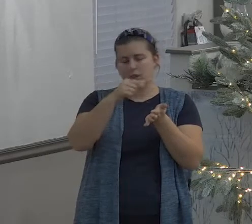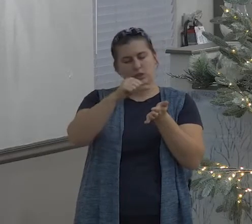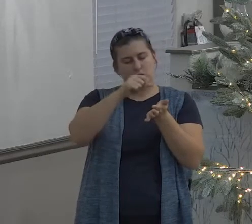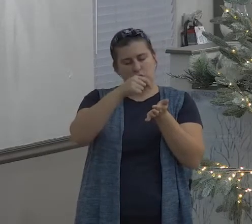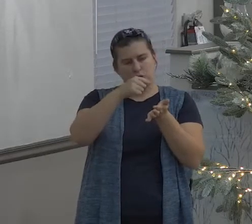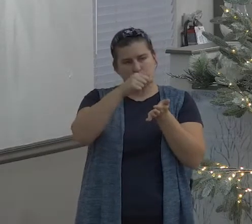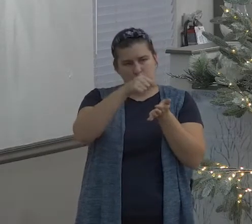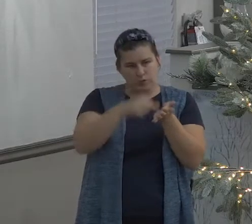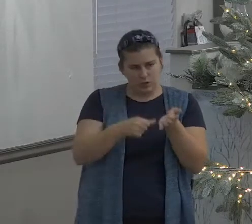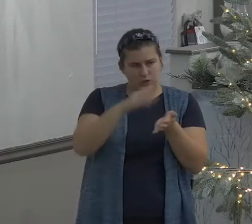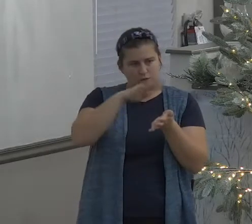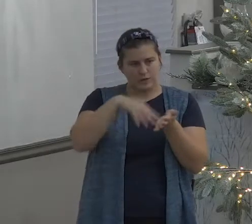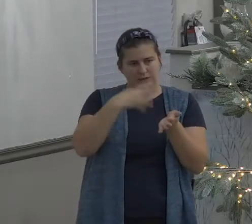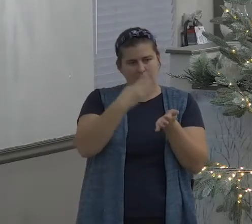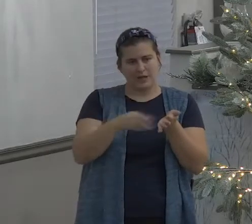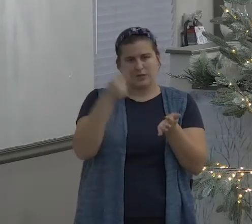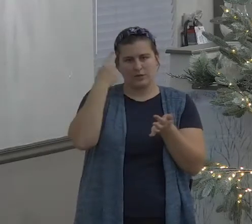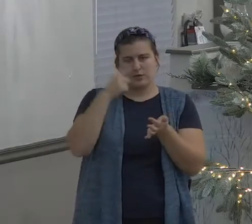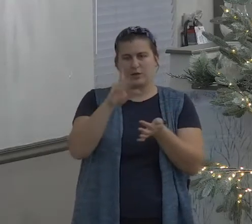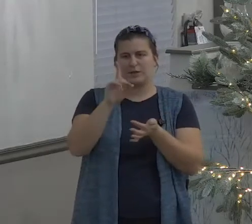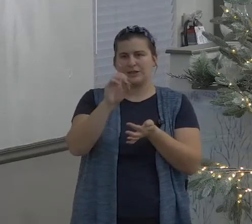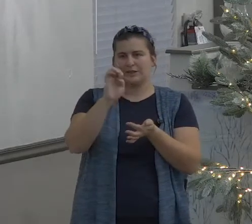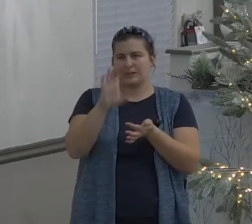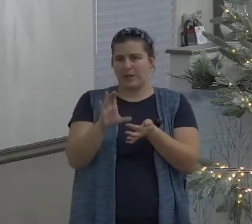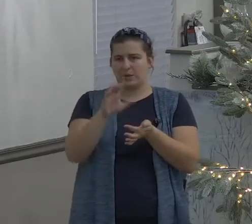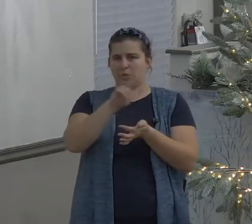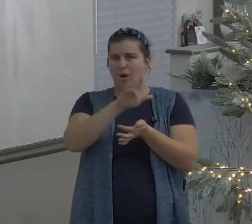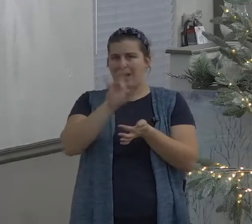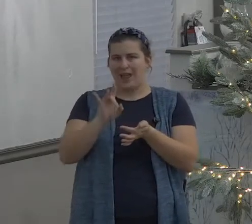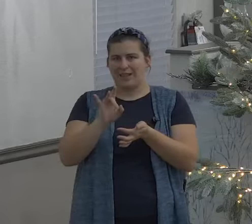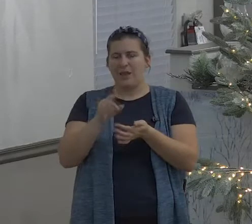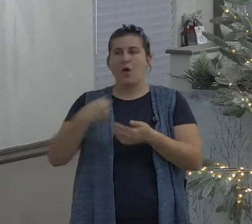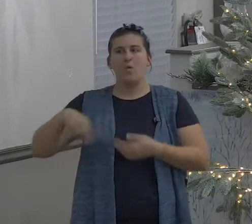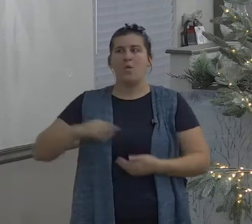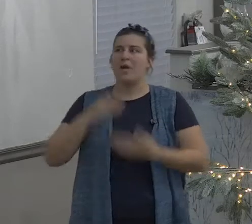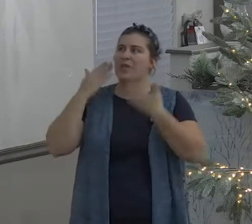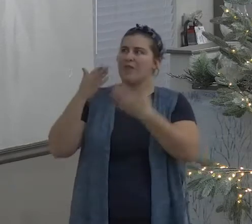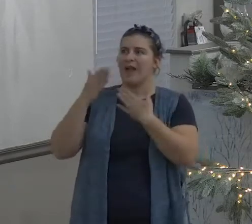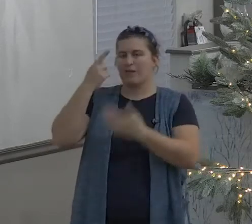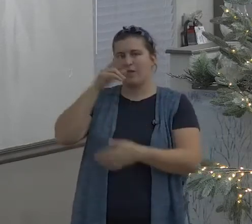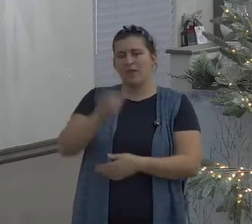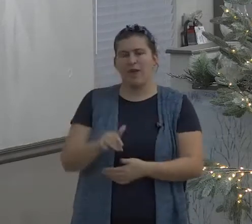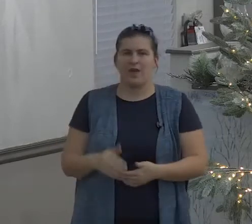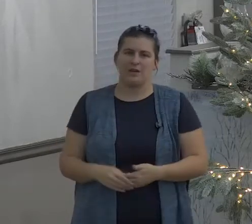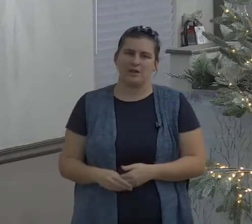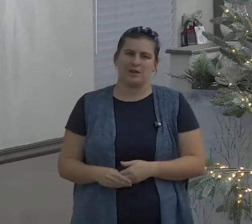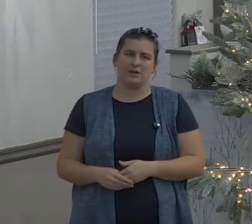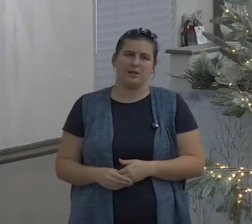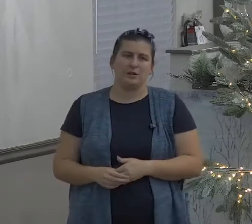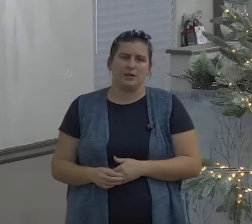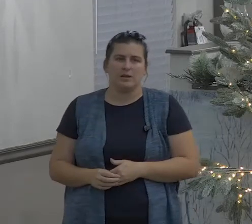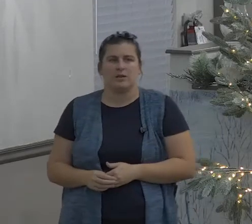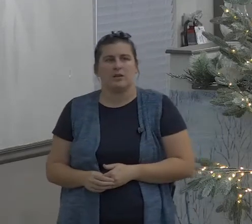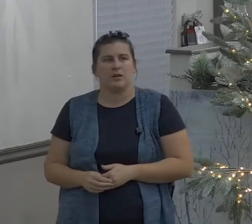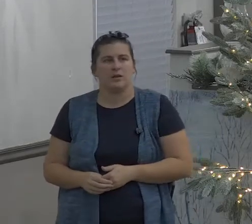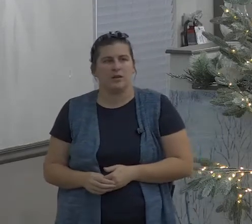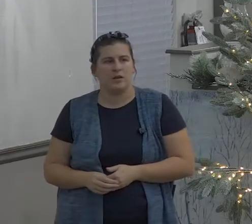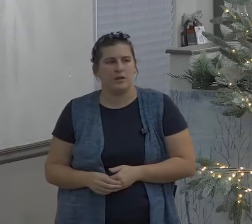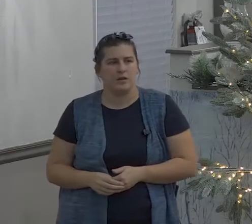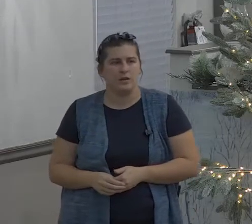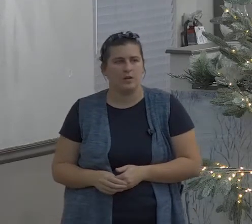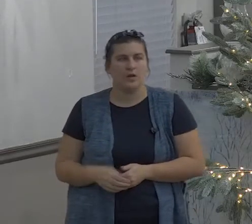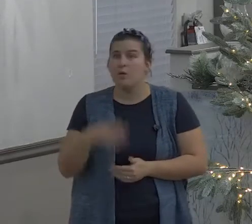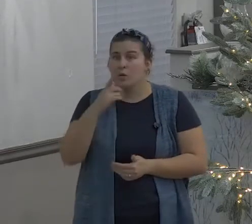colors nothing wrong no reason not to move forward we saw the neurosurgeon yesterday he scheduled surgery his scheduler called